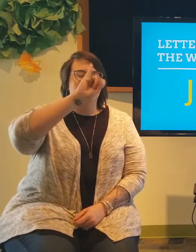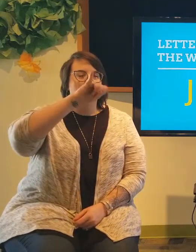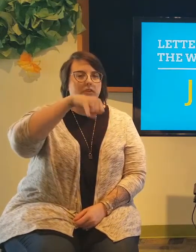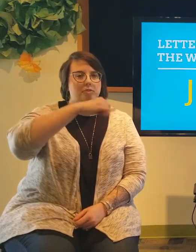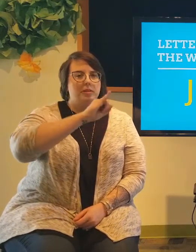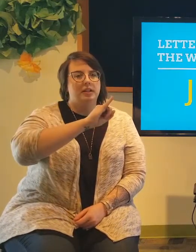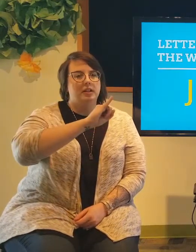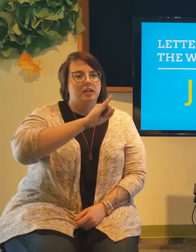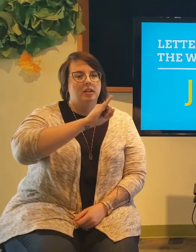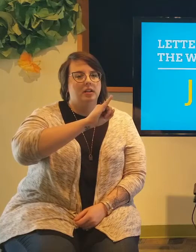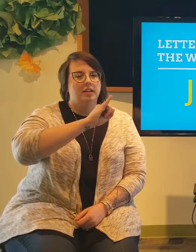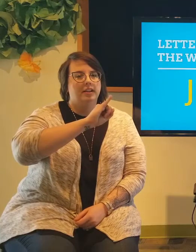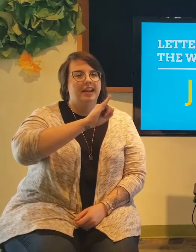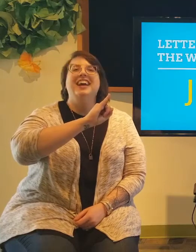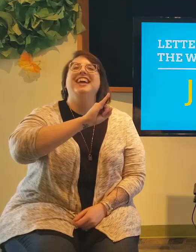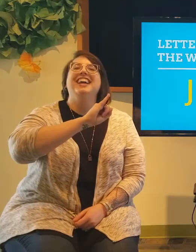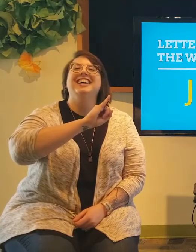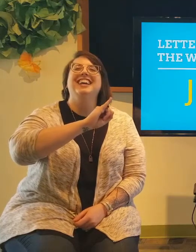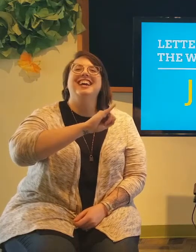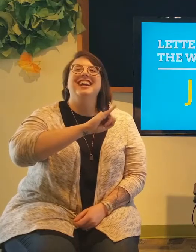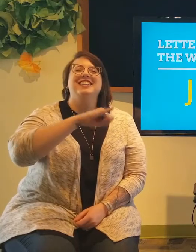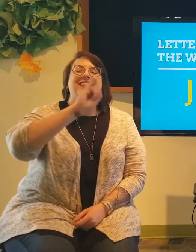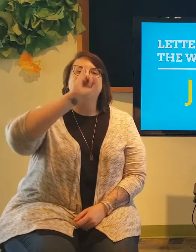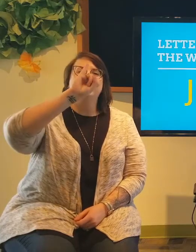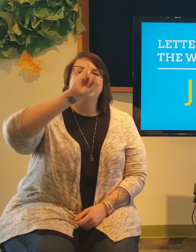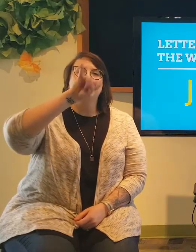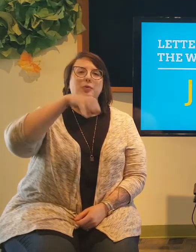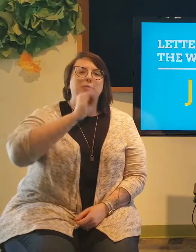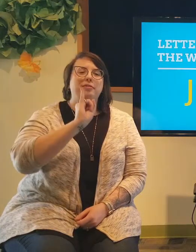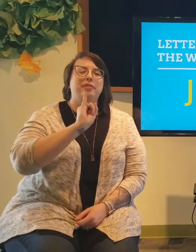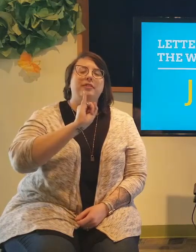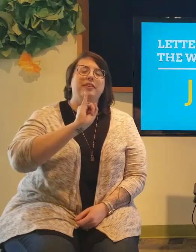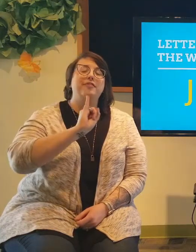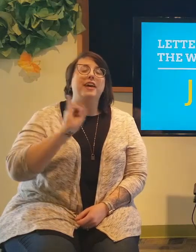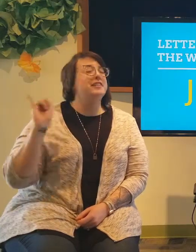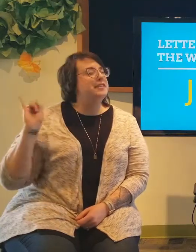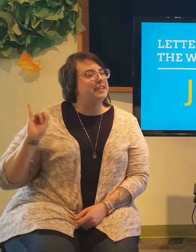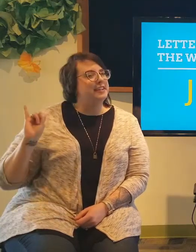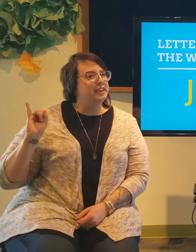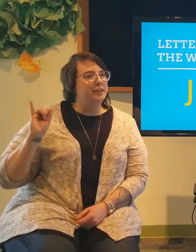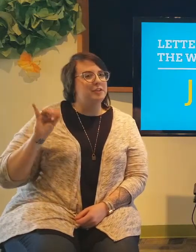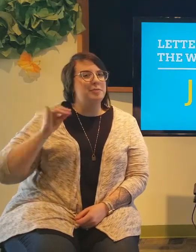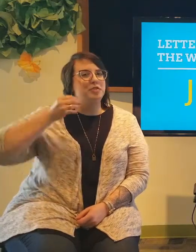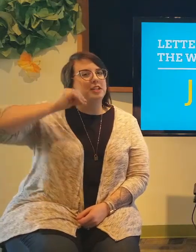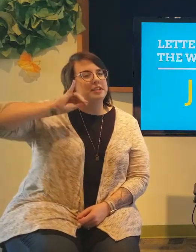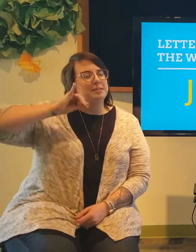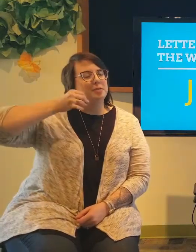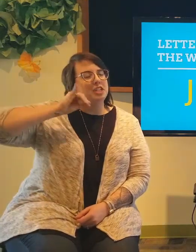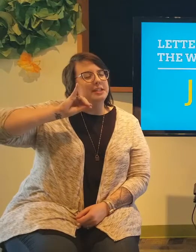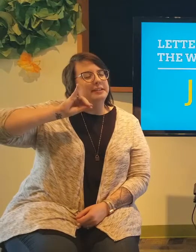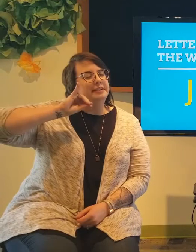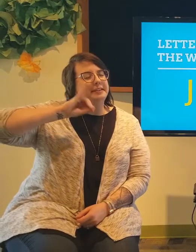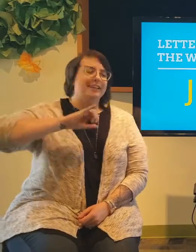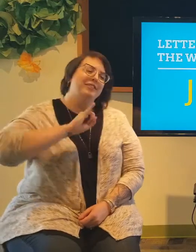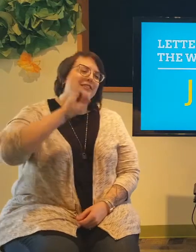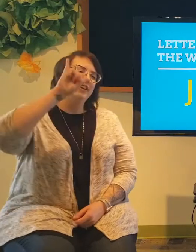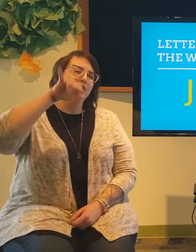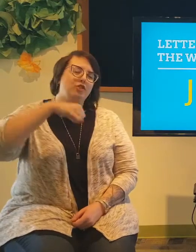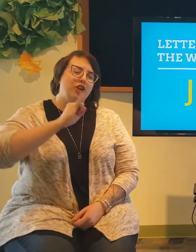With your pinky. It's a pretty fun one. It's like a little swoop. You feel very fancy. You're you want to try some tea. J.